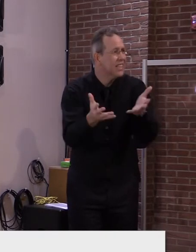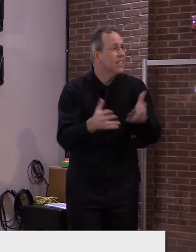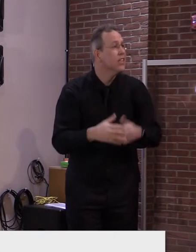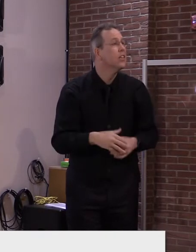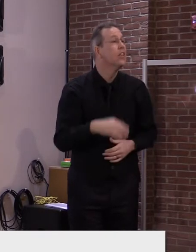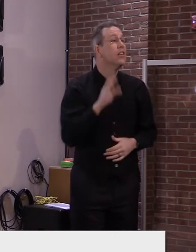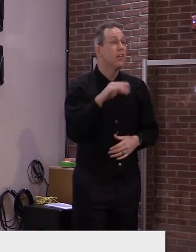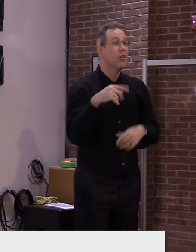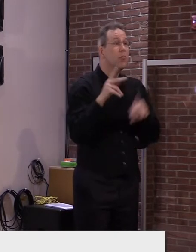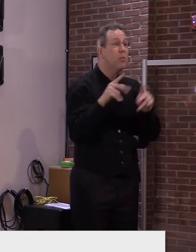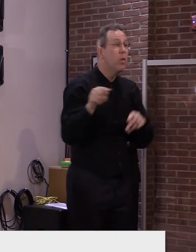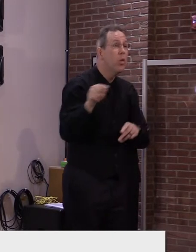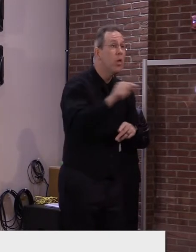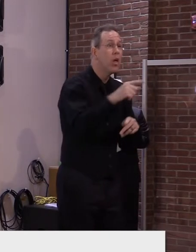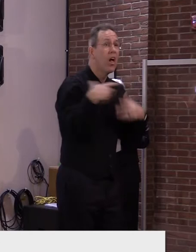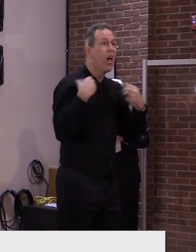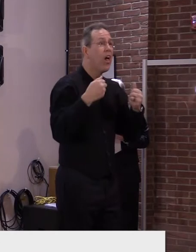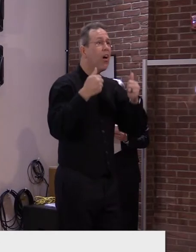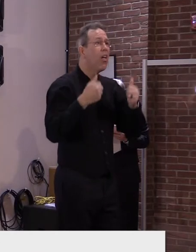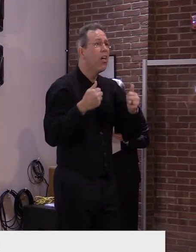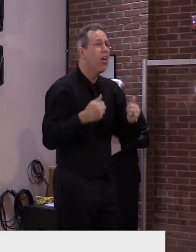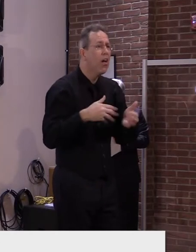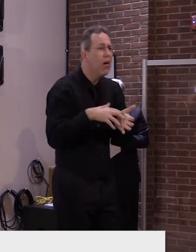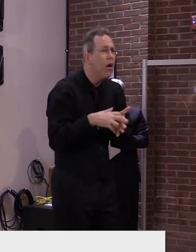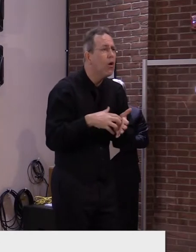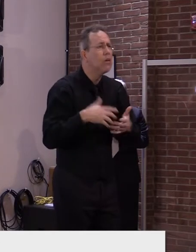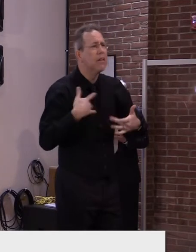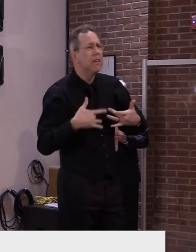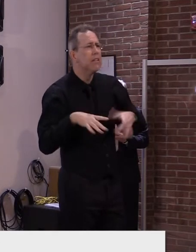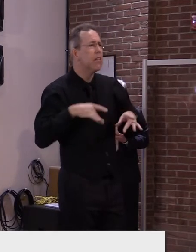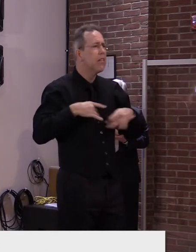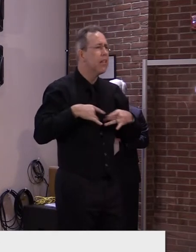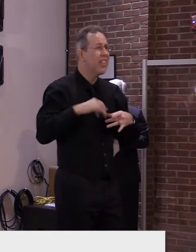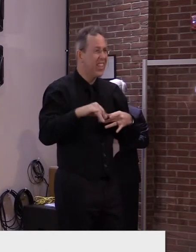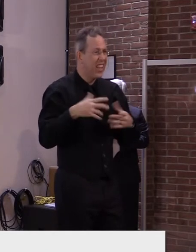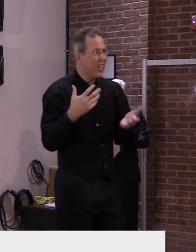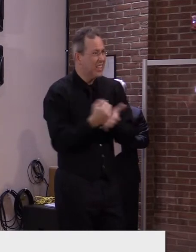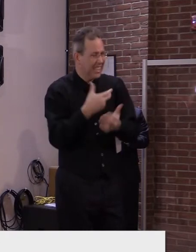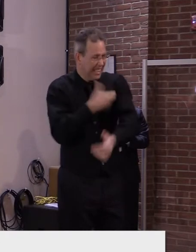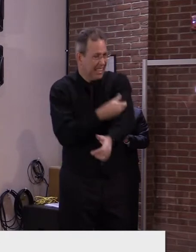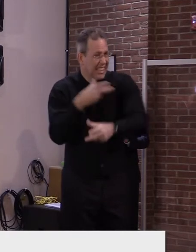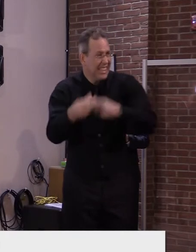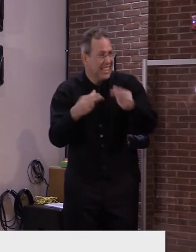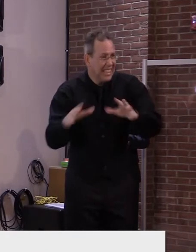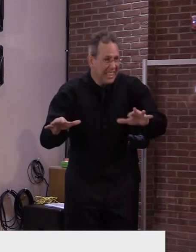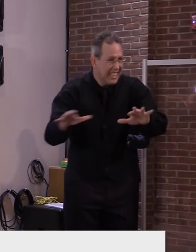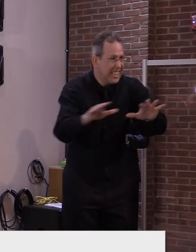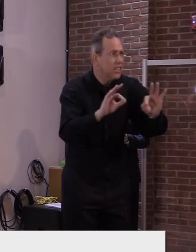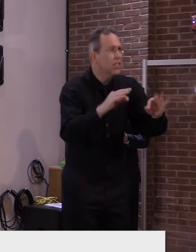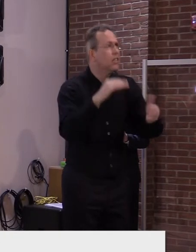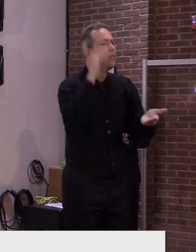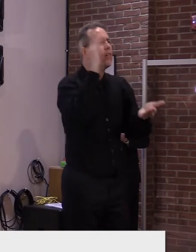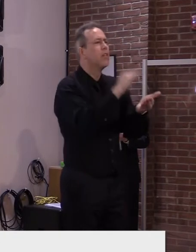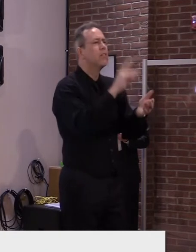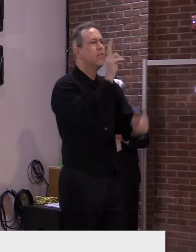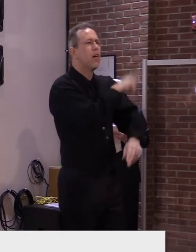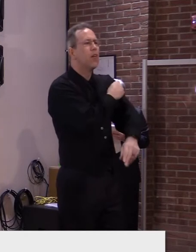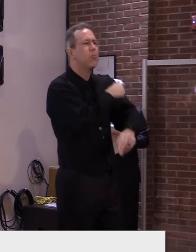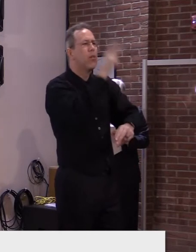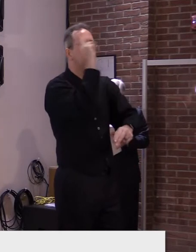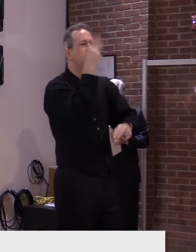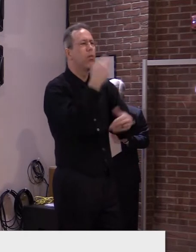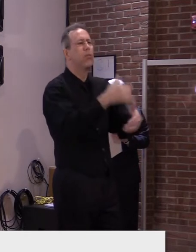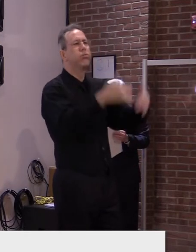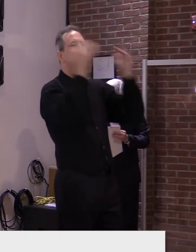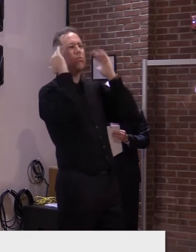vaccinated, our healthcare system won't be at risk and fatalities should be rare and we can begin to return